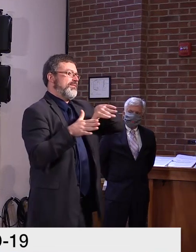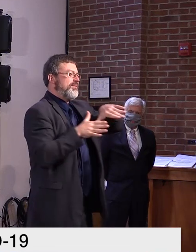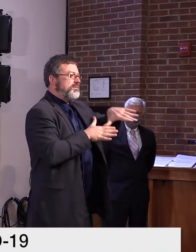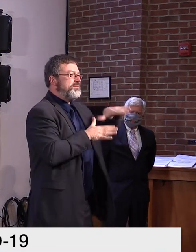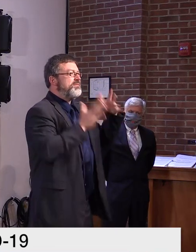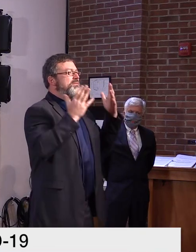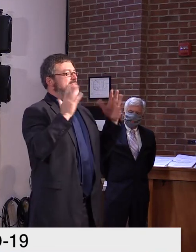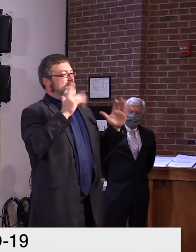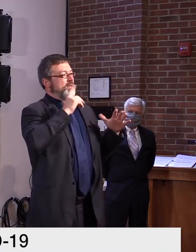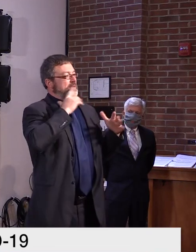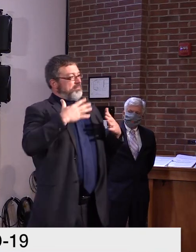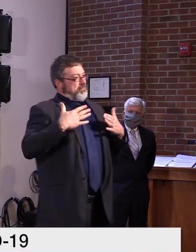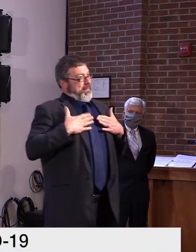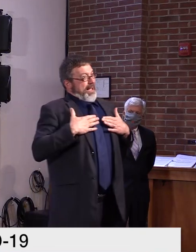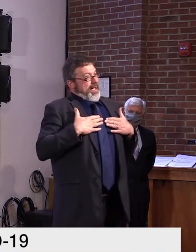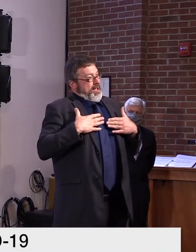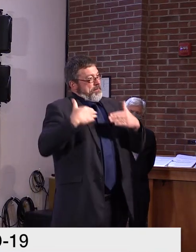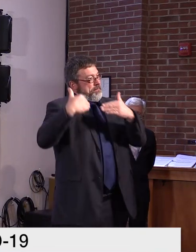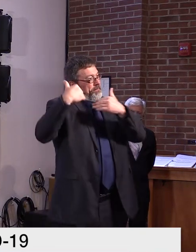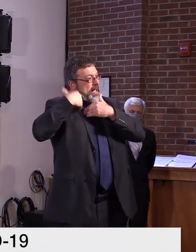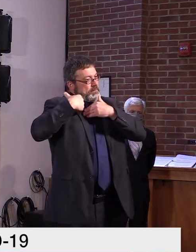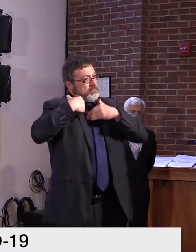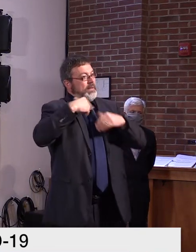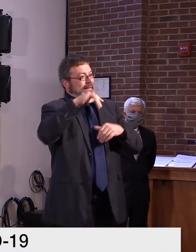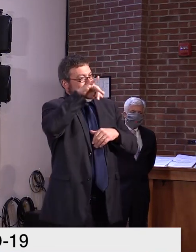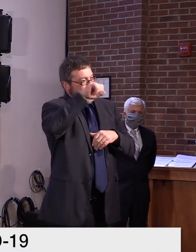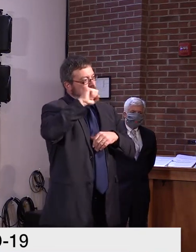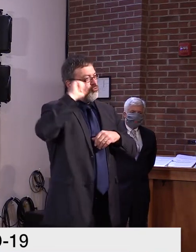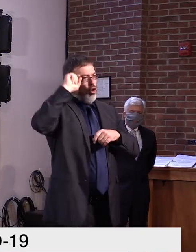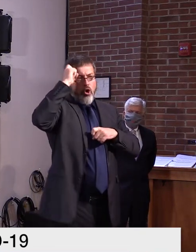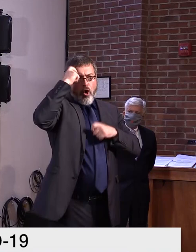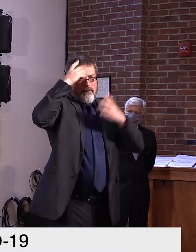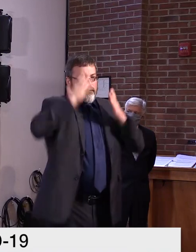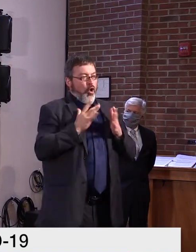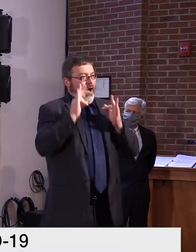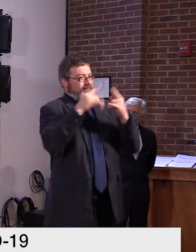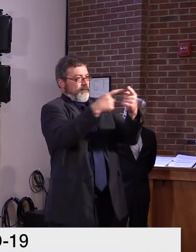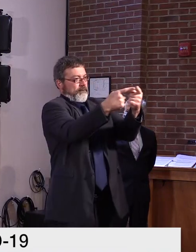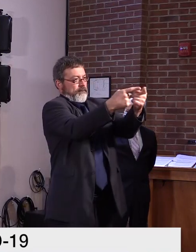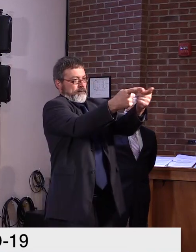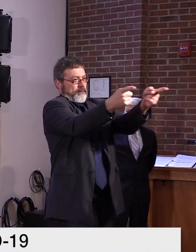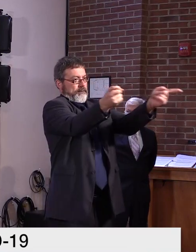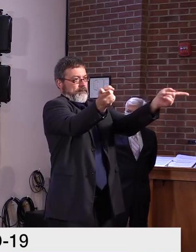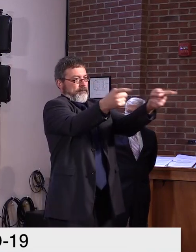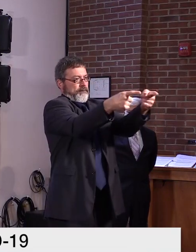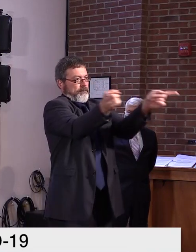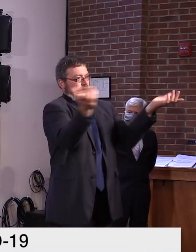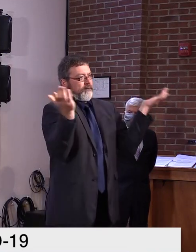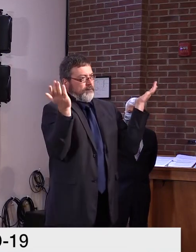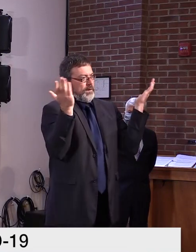and, uh, and I'll continue to do what I've done from the very start. Anything to offer?